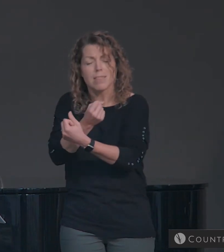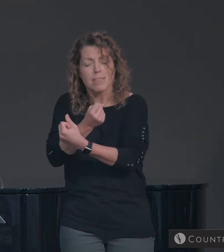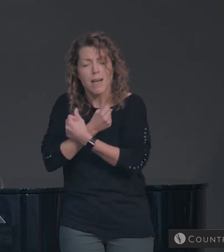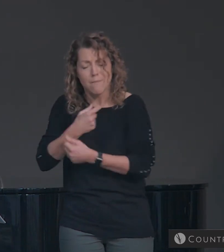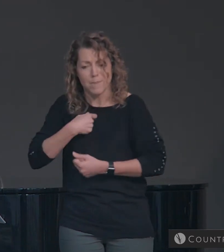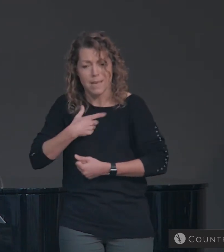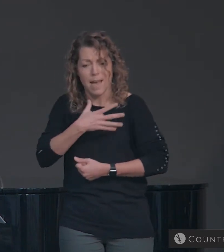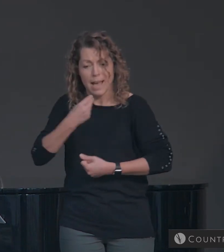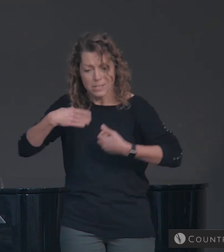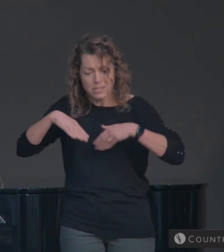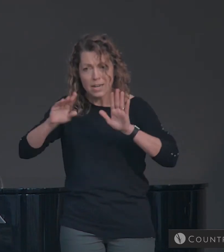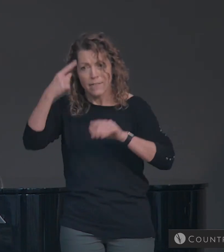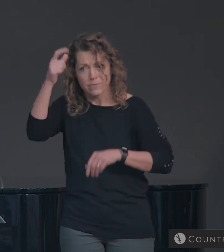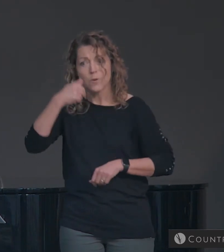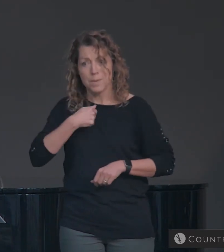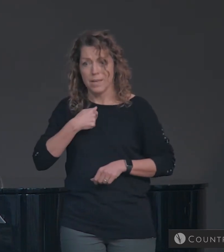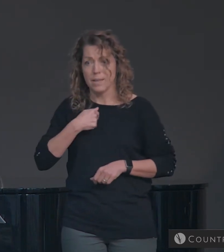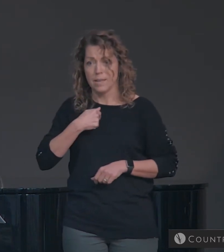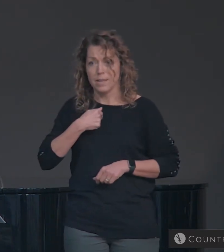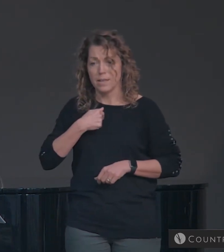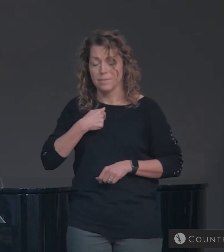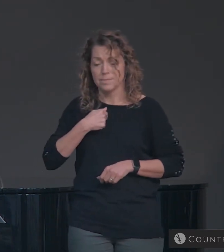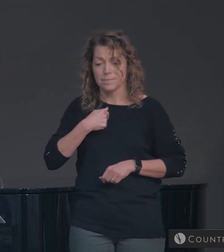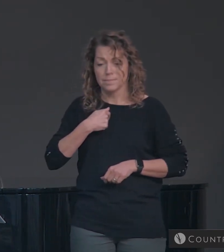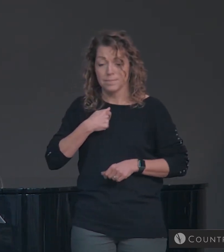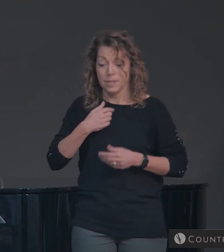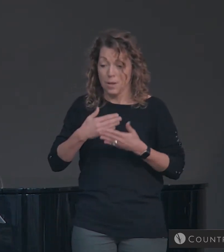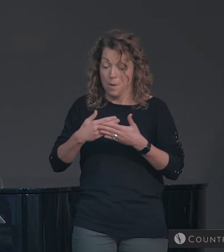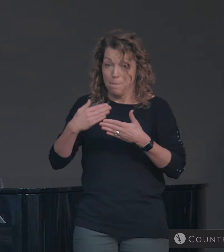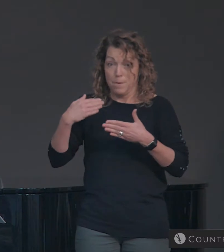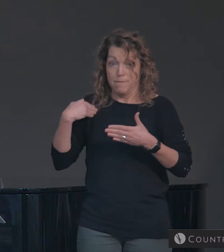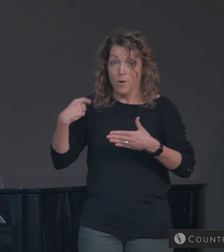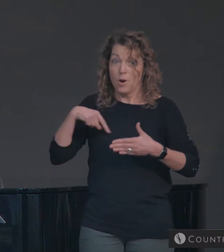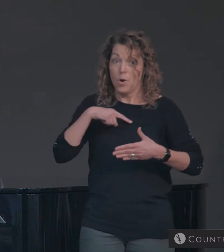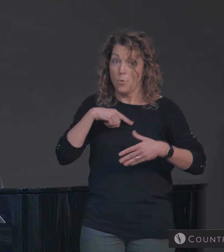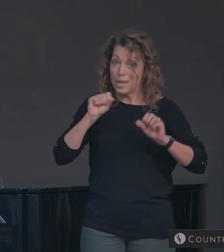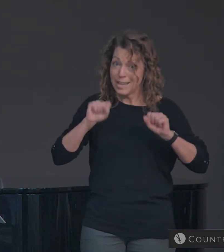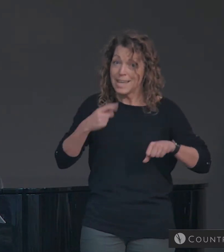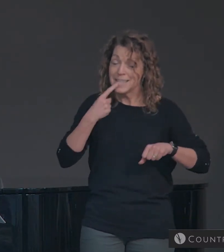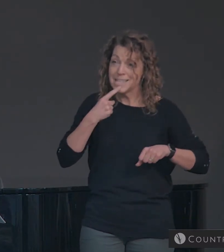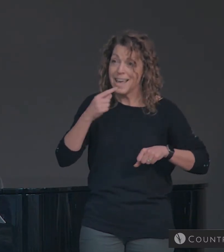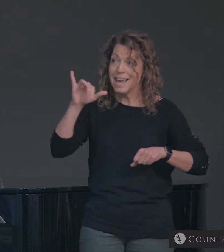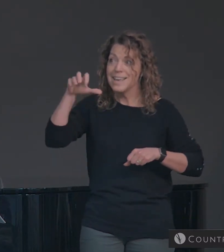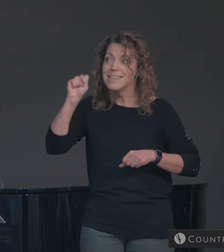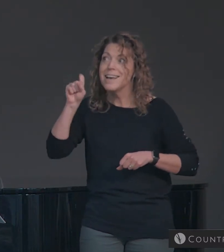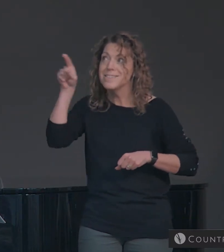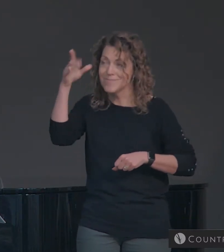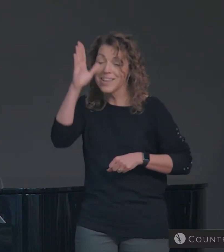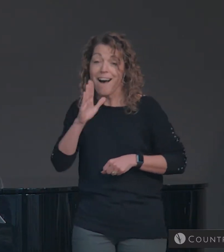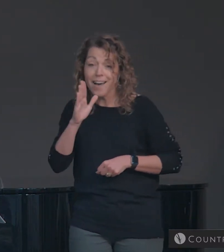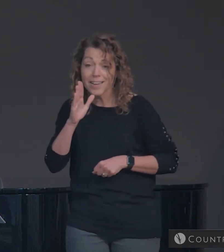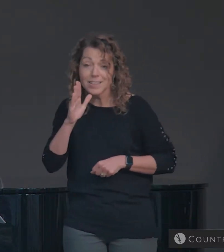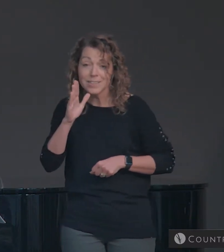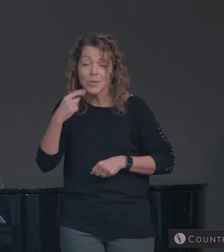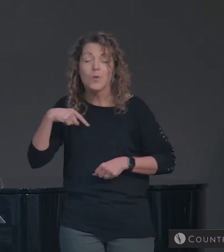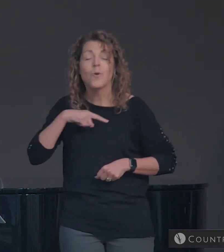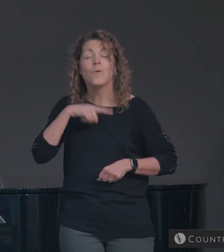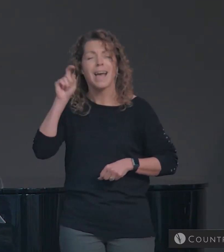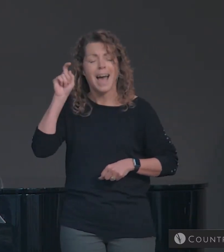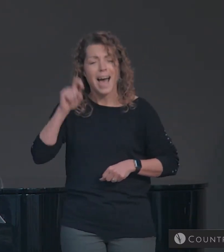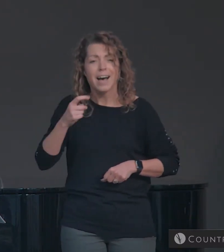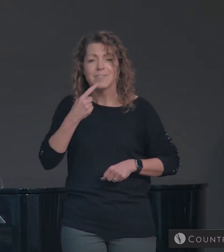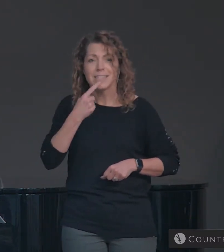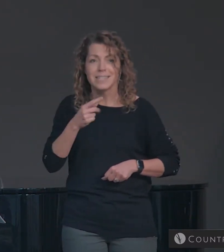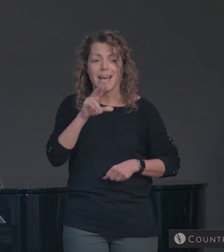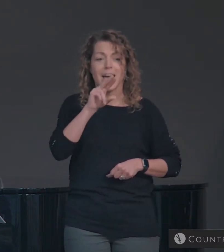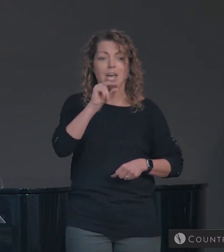gave himself for me. Before we are capable of saying yes to God, we have to be able to say